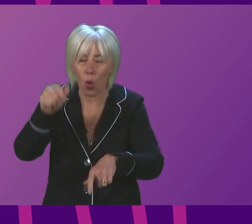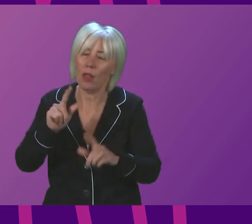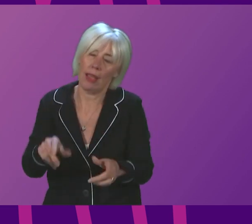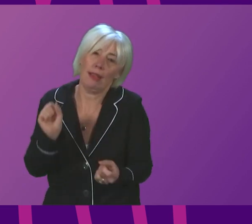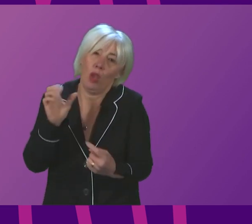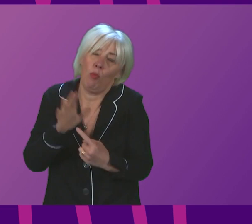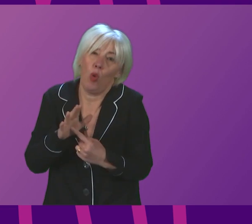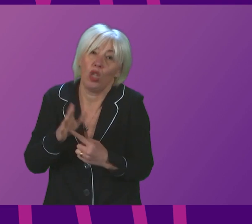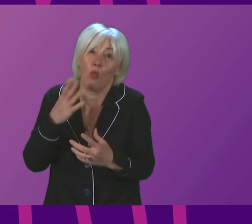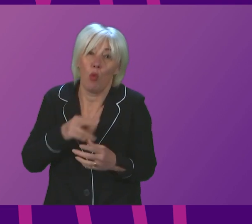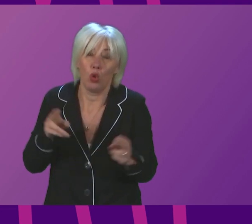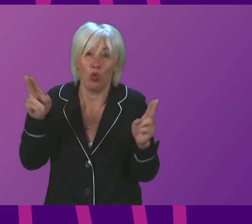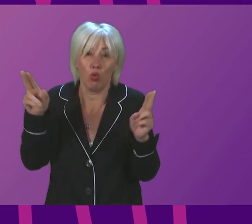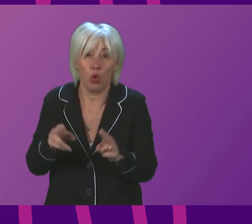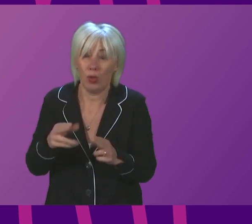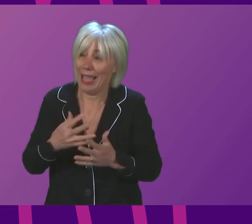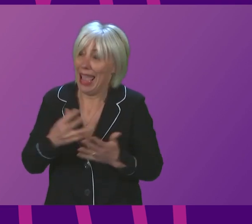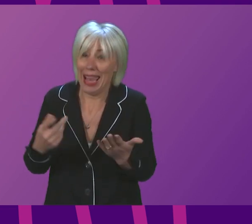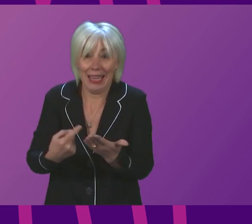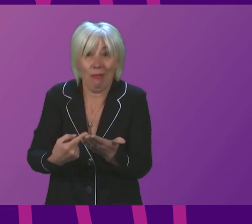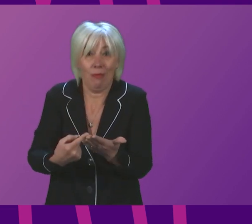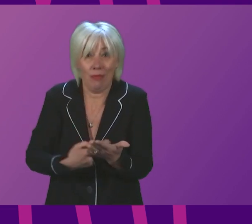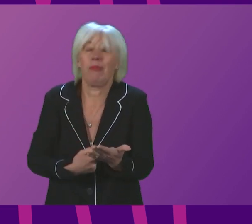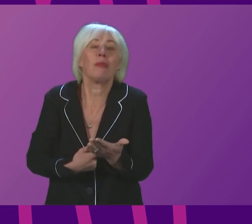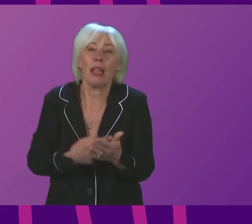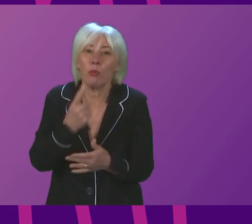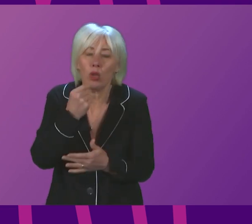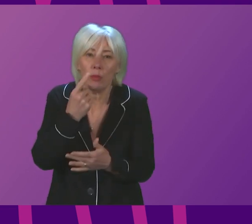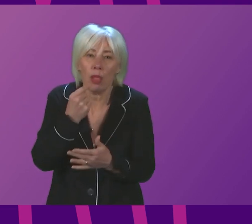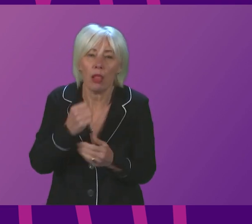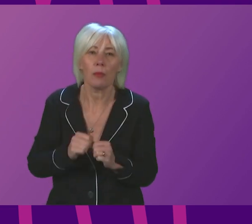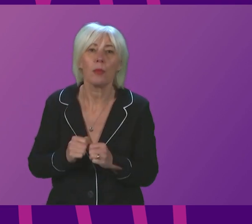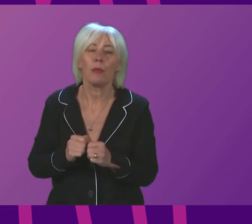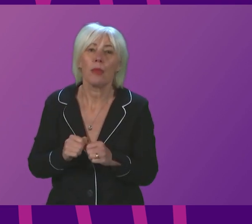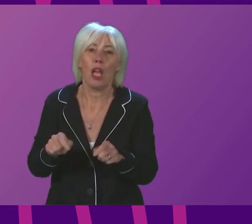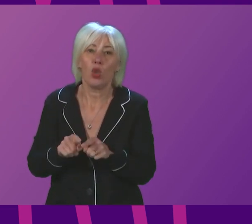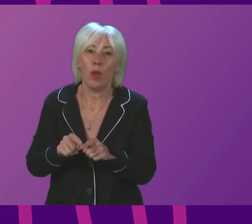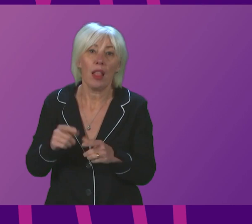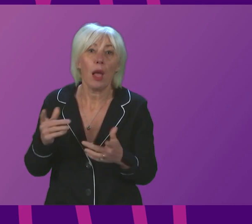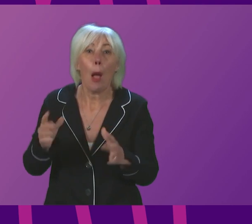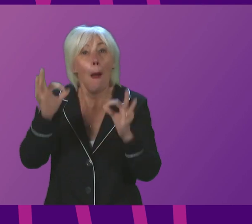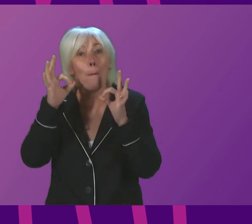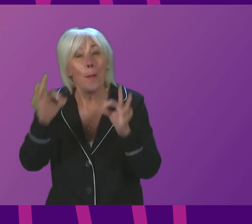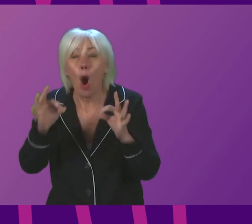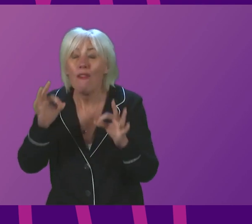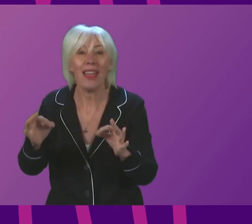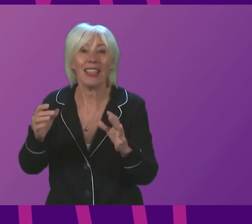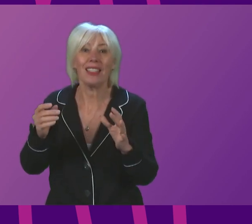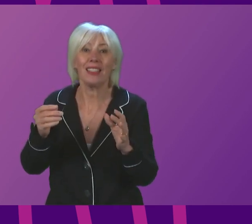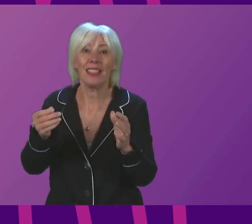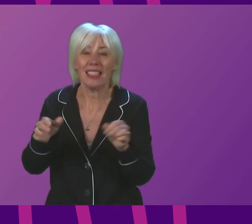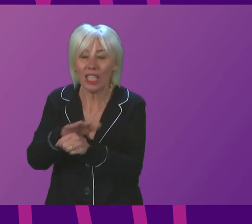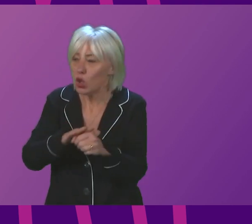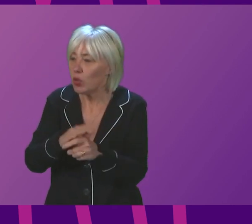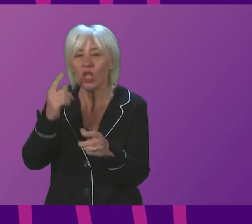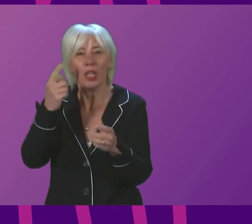to minimise further restrictions as far as possible. So while recognising that it is never a perfect science, we will seek to